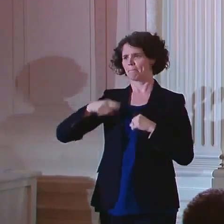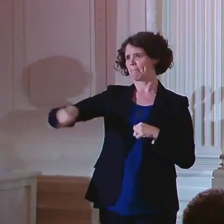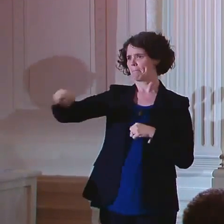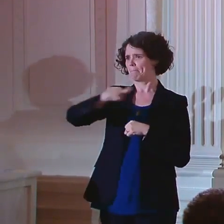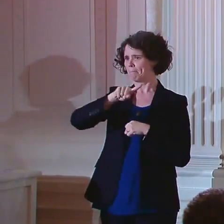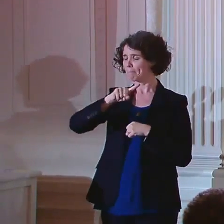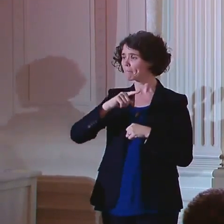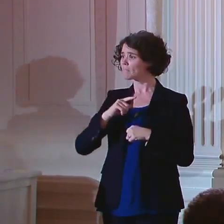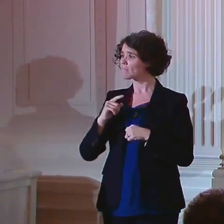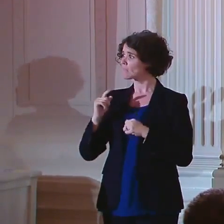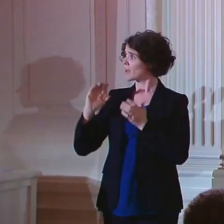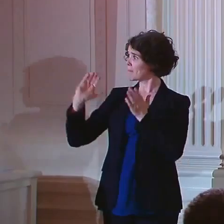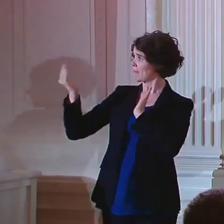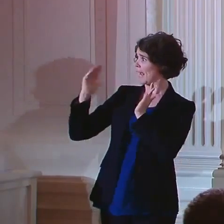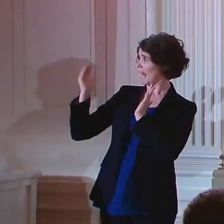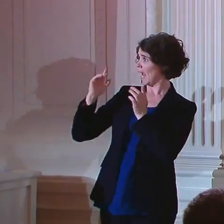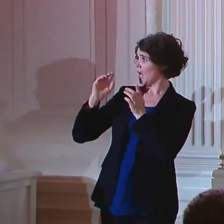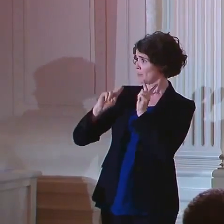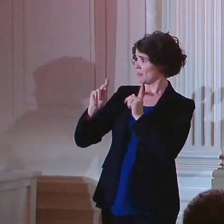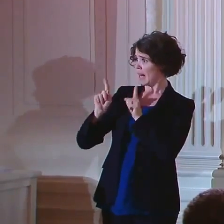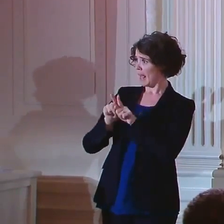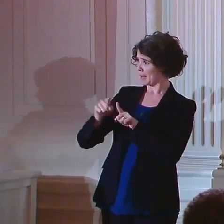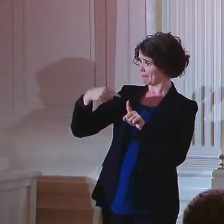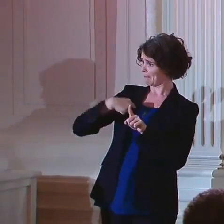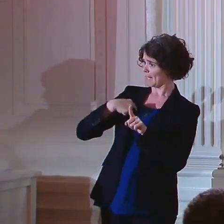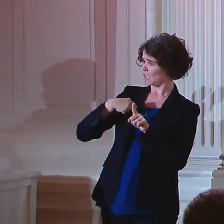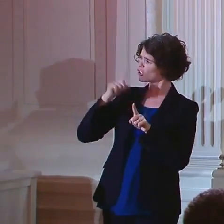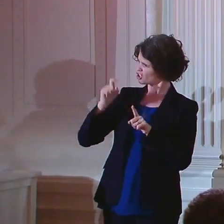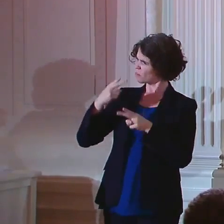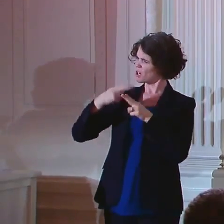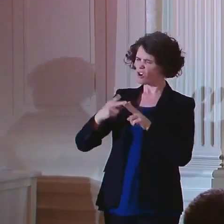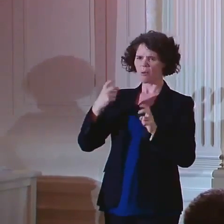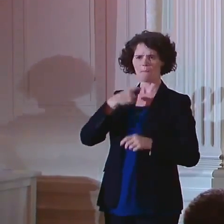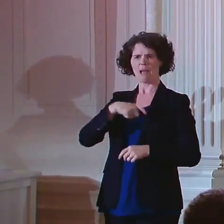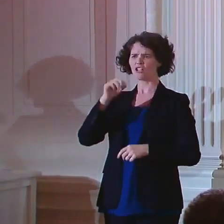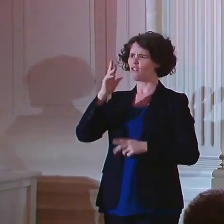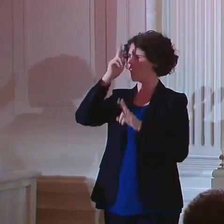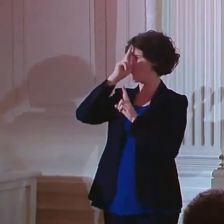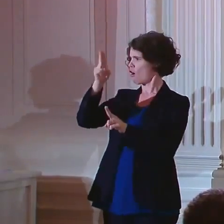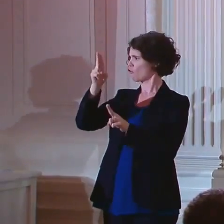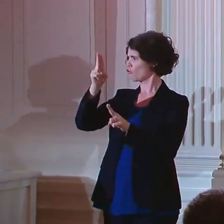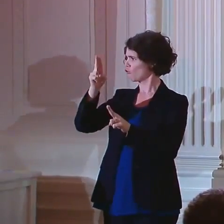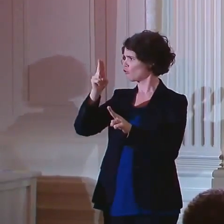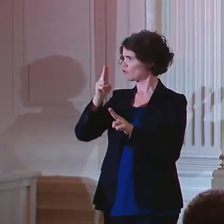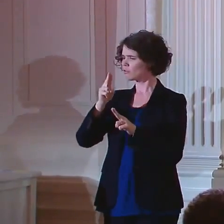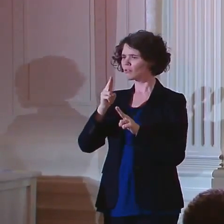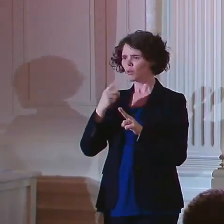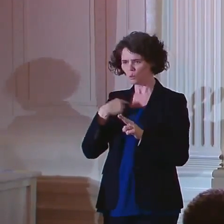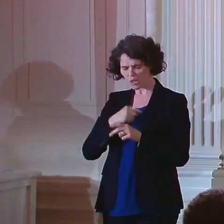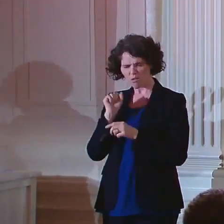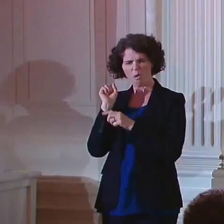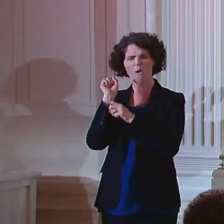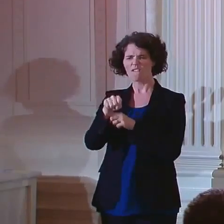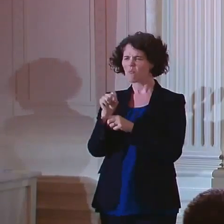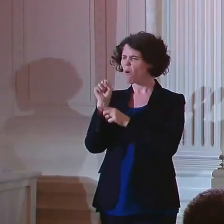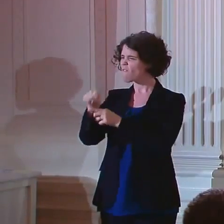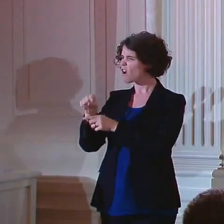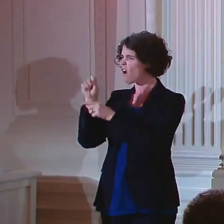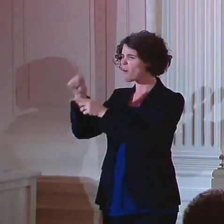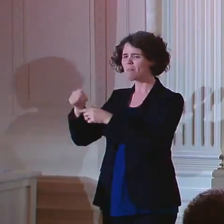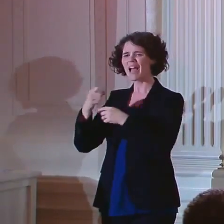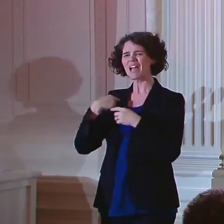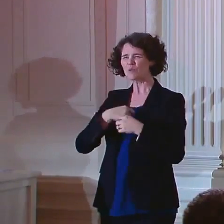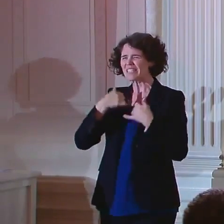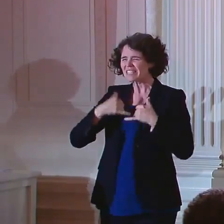Being compared to people like me, he once wrote, should be considered a badge of honor. No one overcomes more than we do, and still